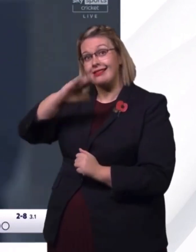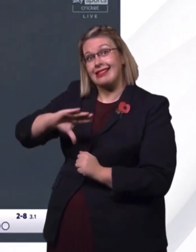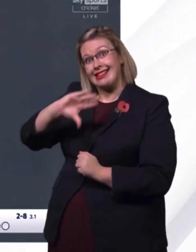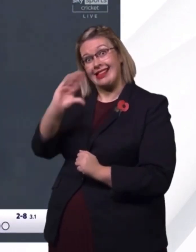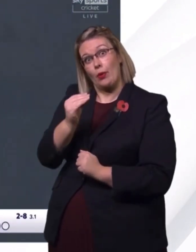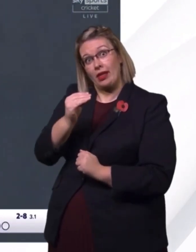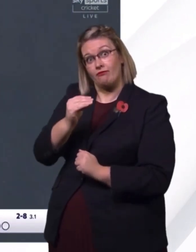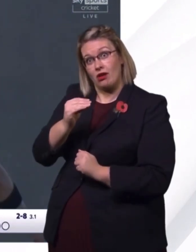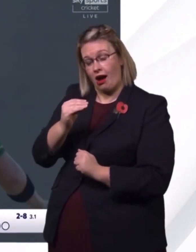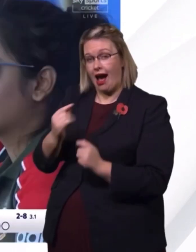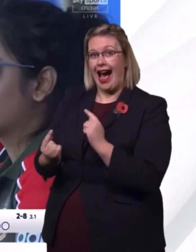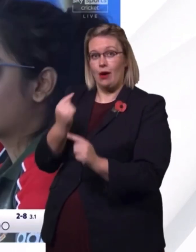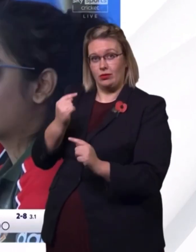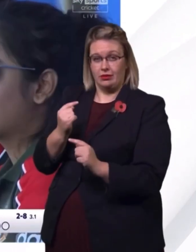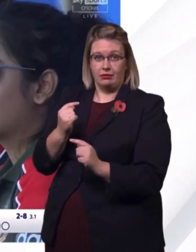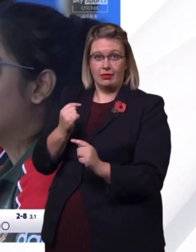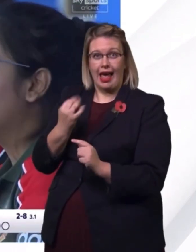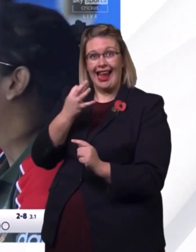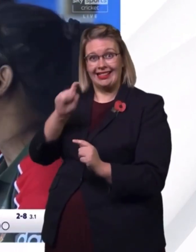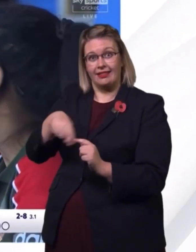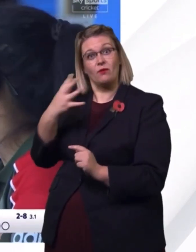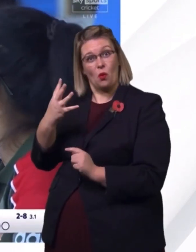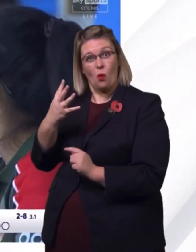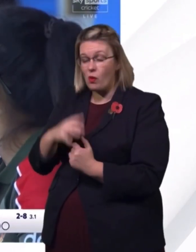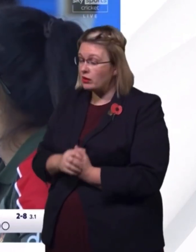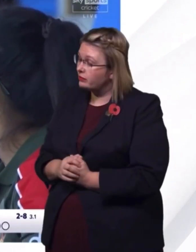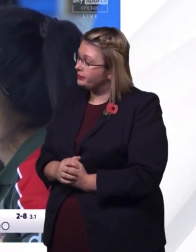for 84 at the T20 World Cup.